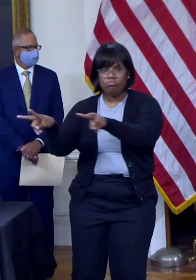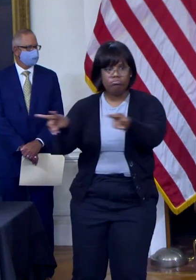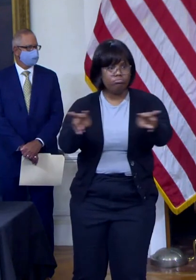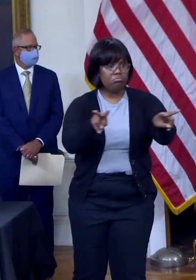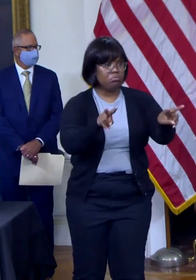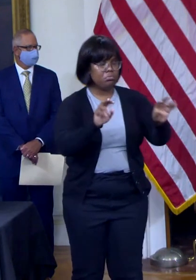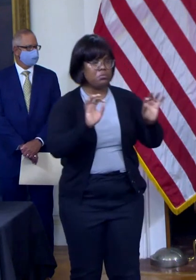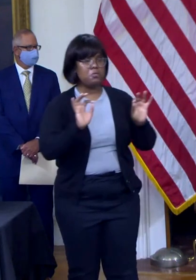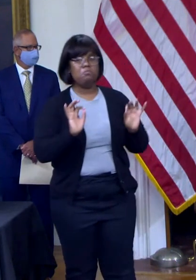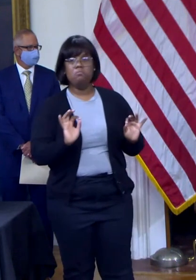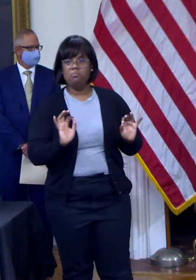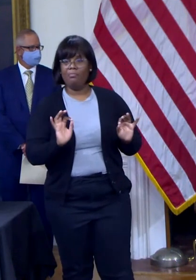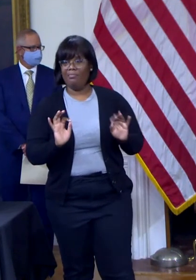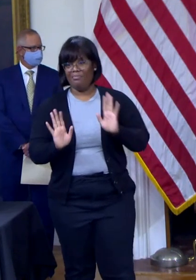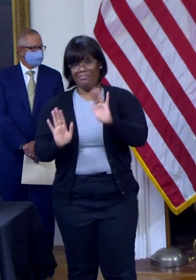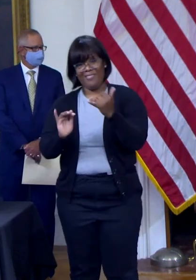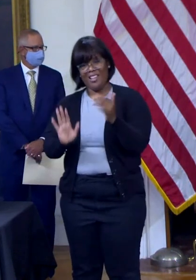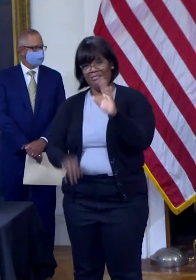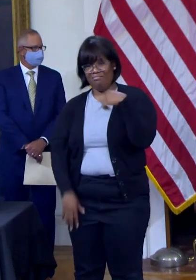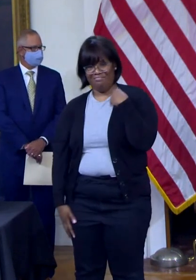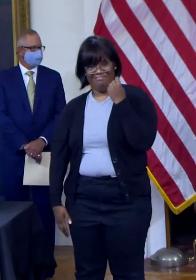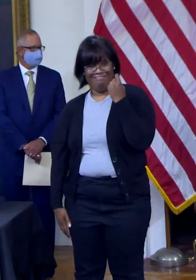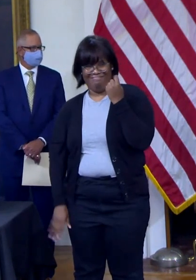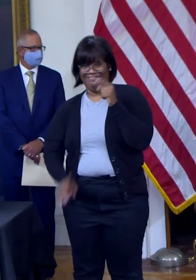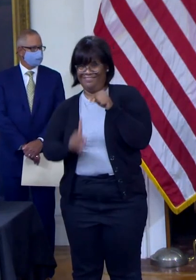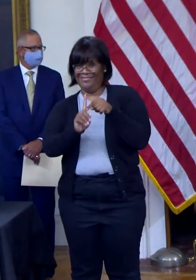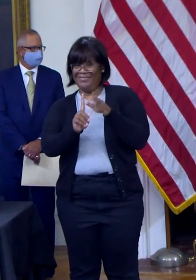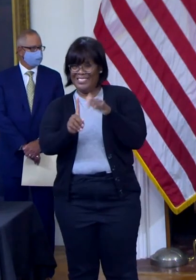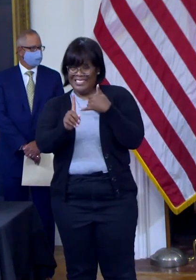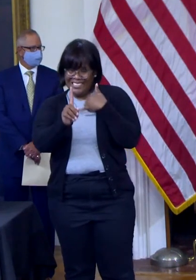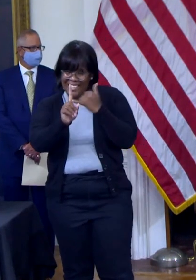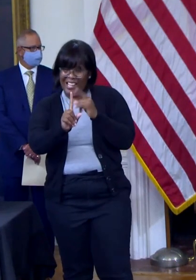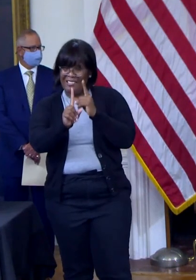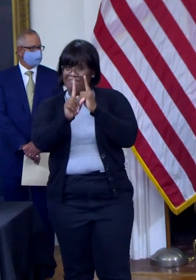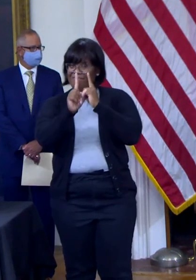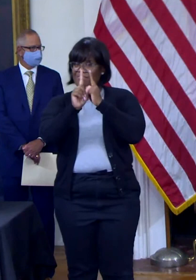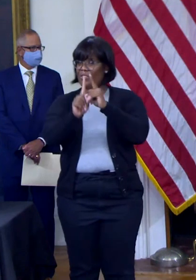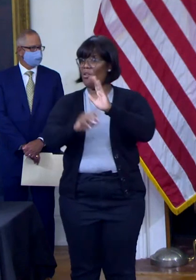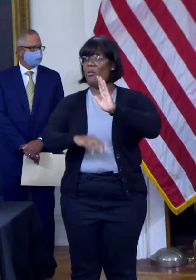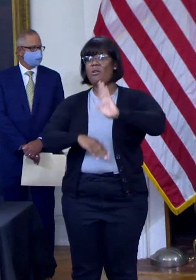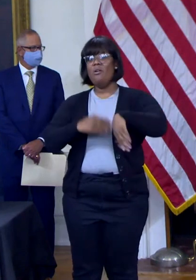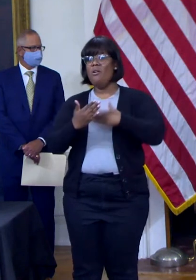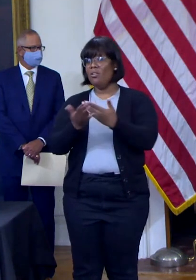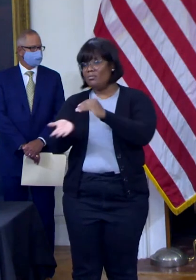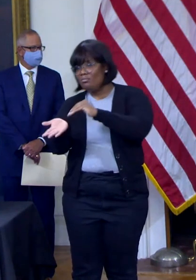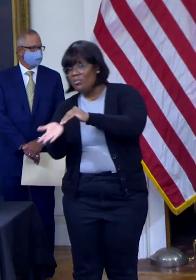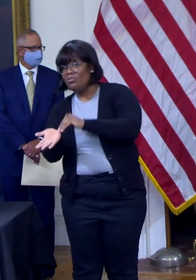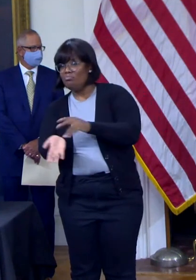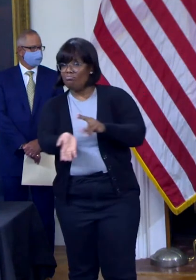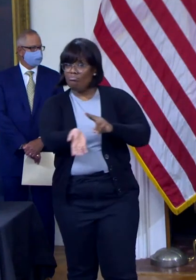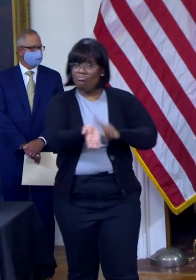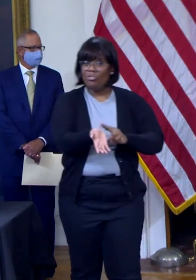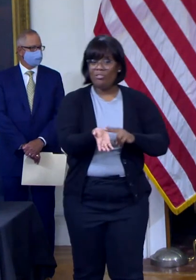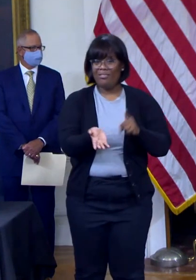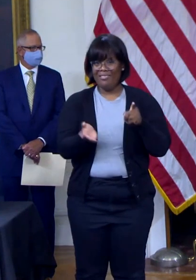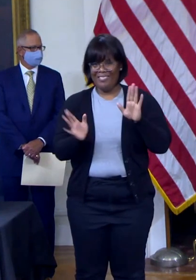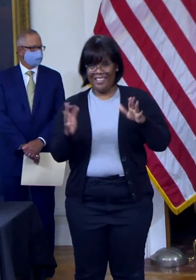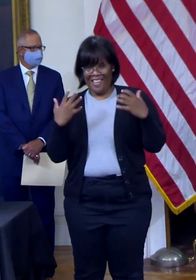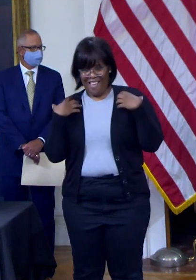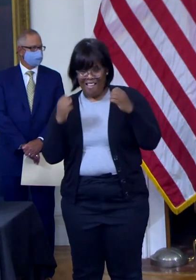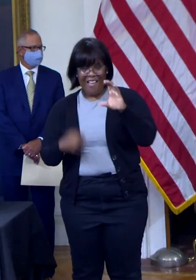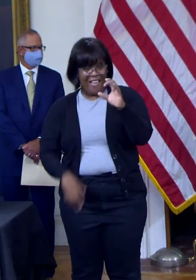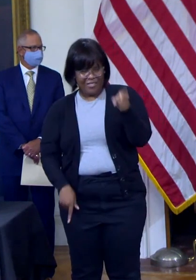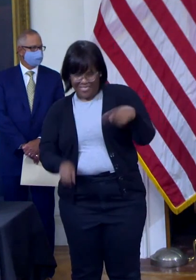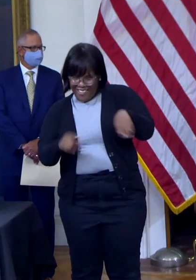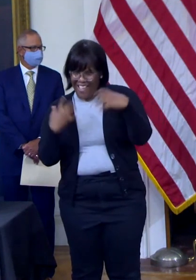And it remains the focus of all of our health care heroes who continue to sacrifice sleep,